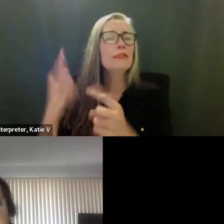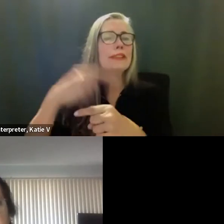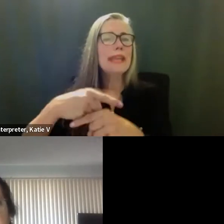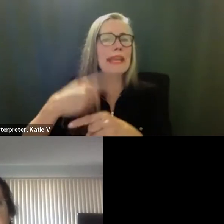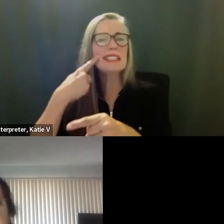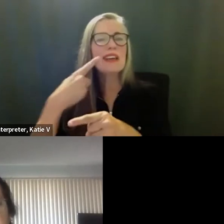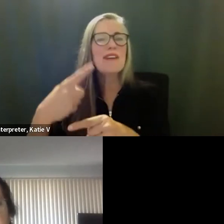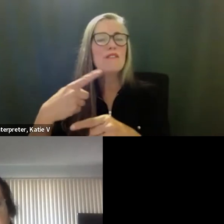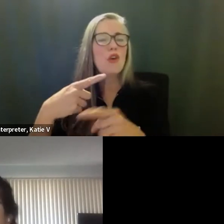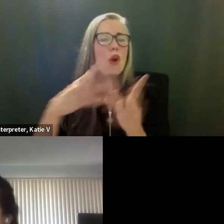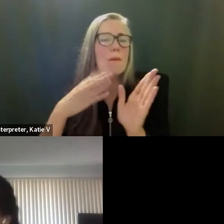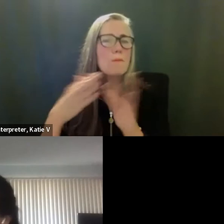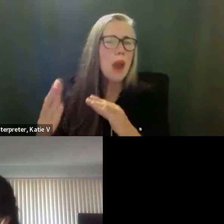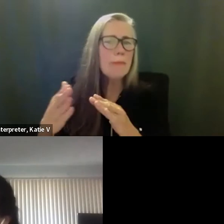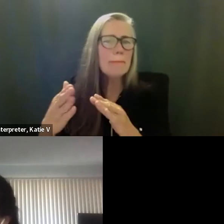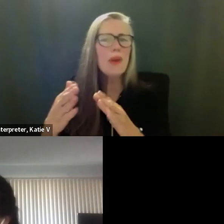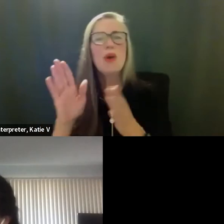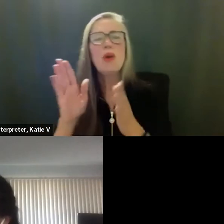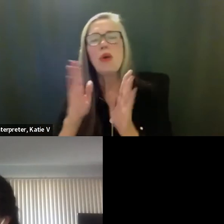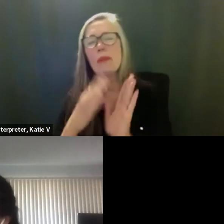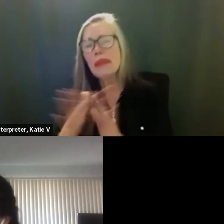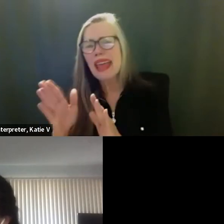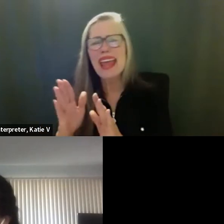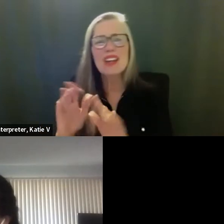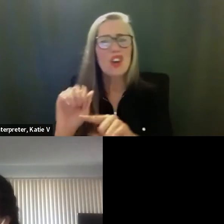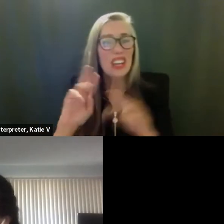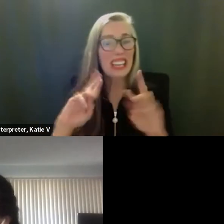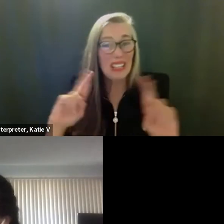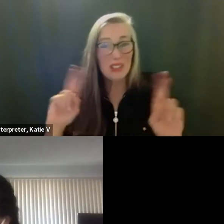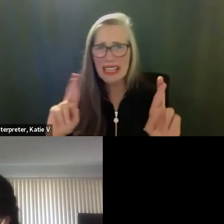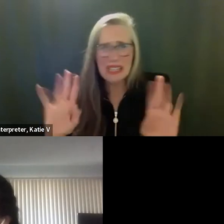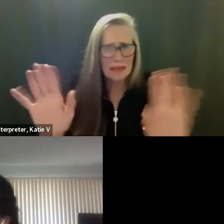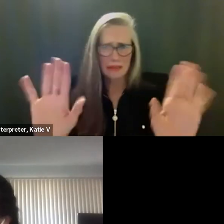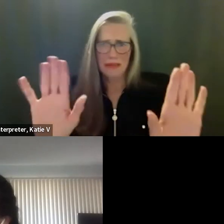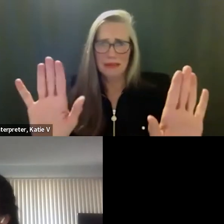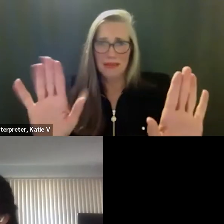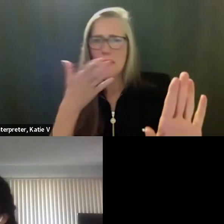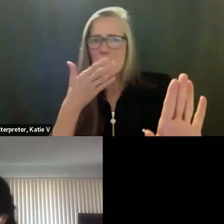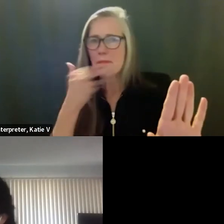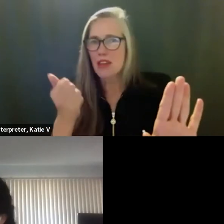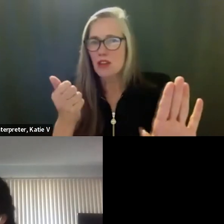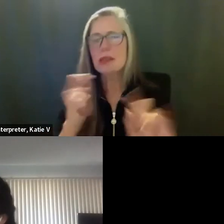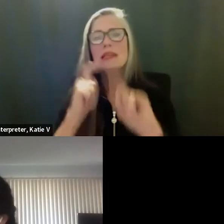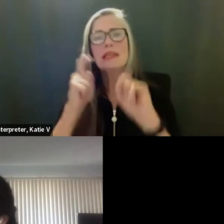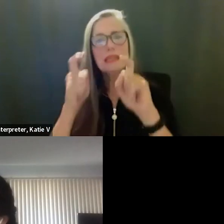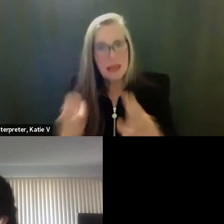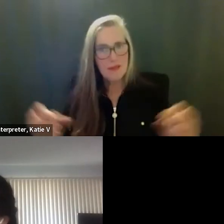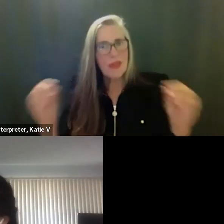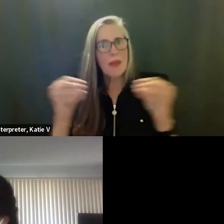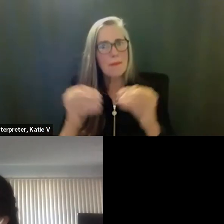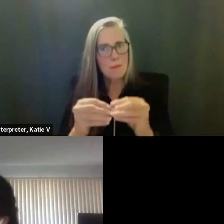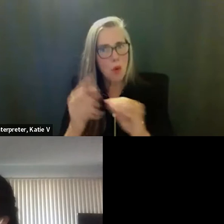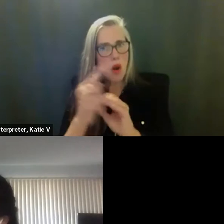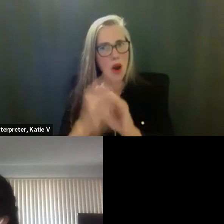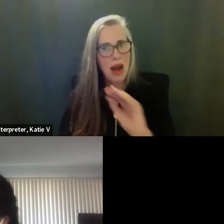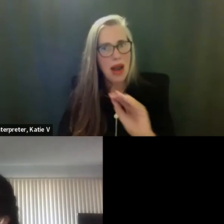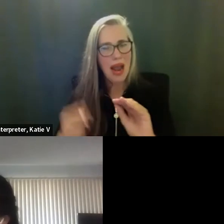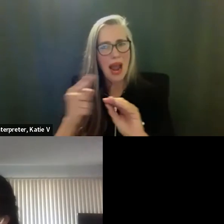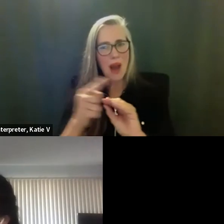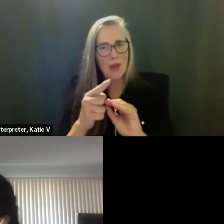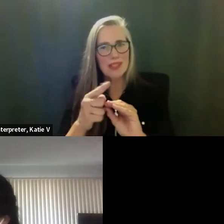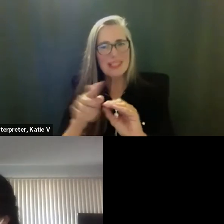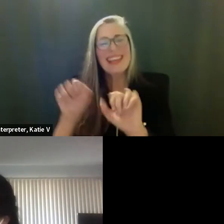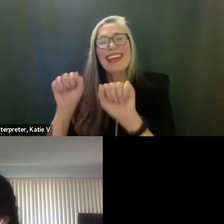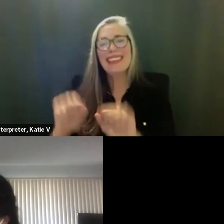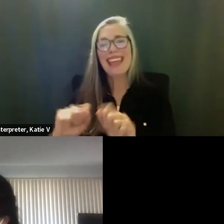is it allows these employees to begin work when teachers begin work and they have a work